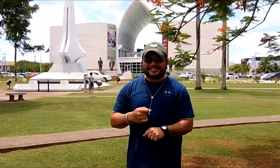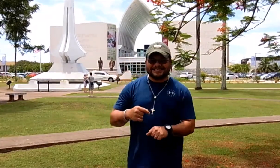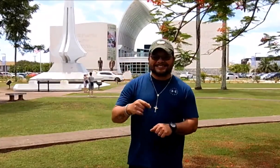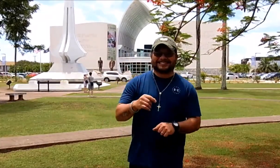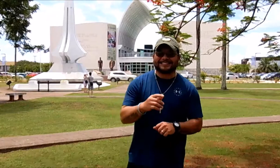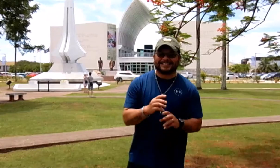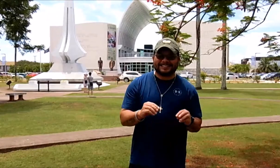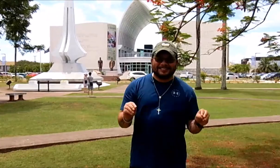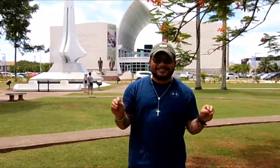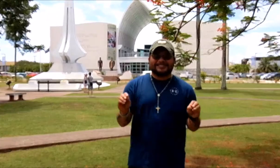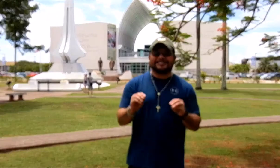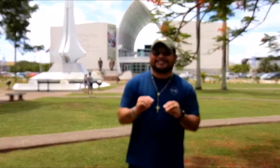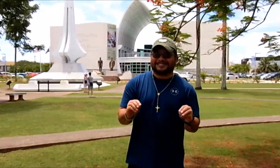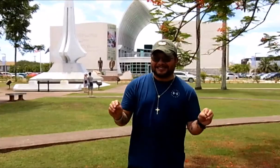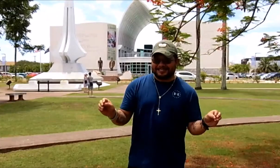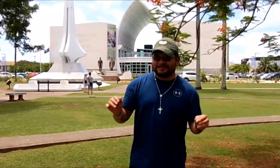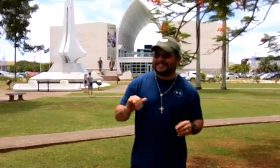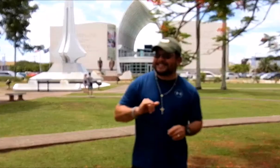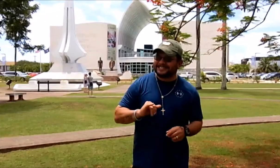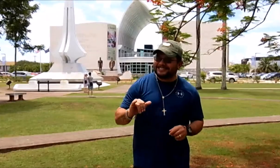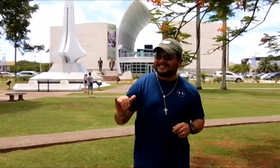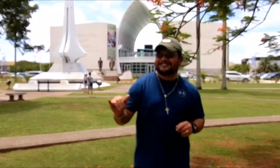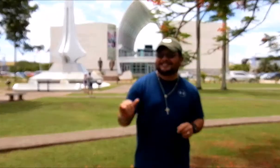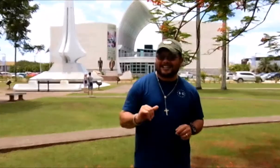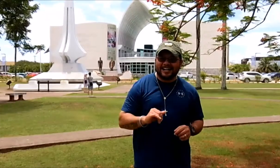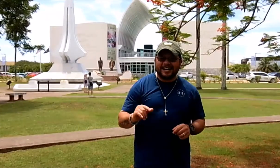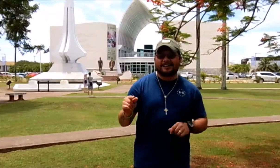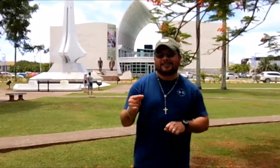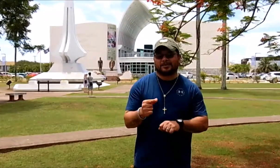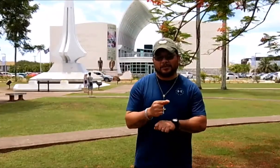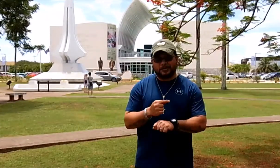there's no place like home